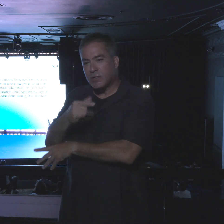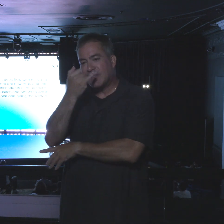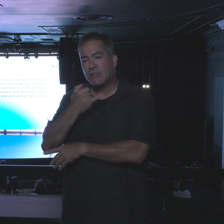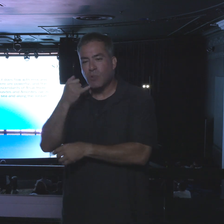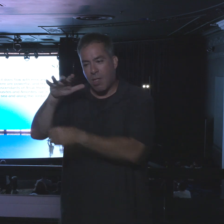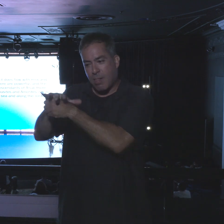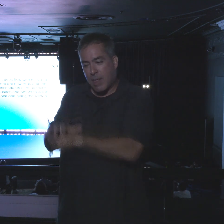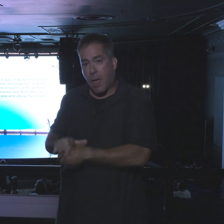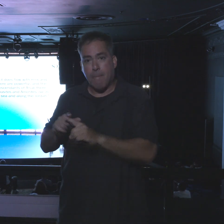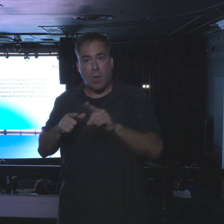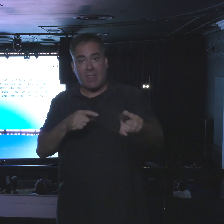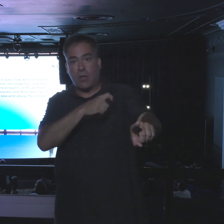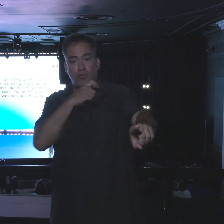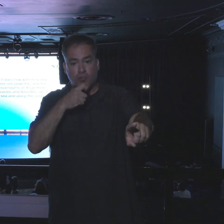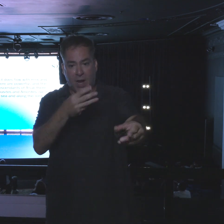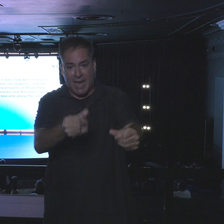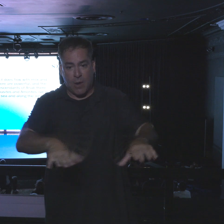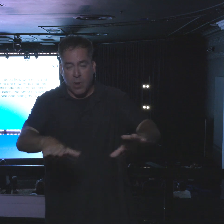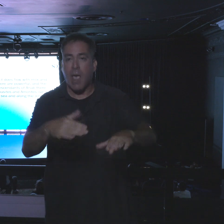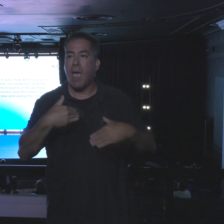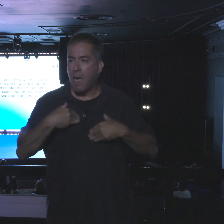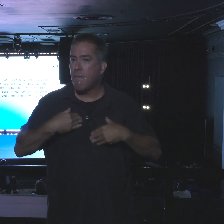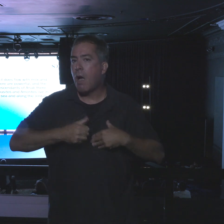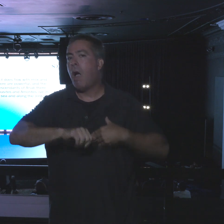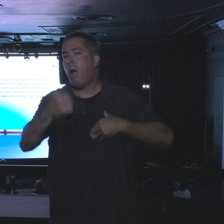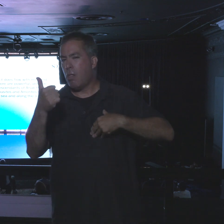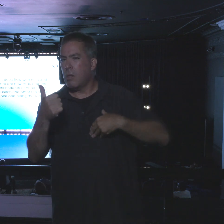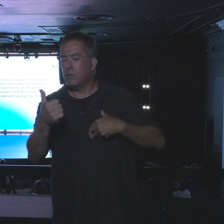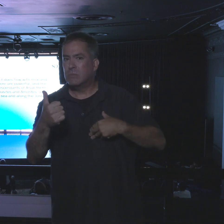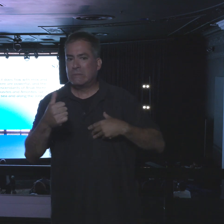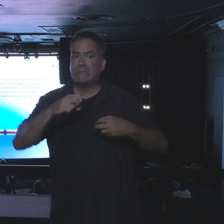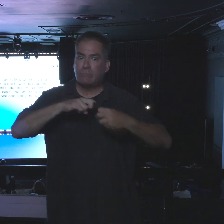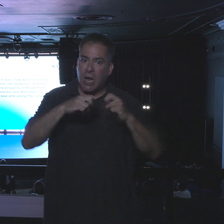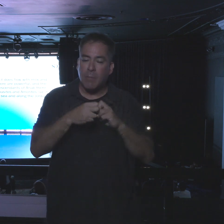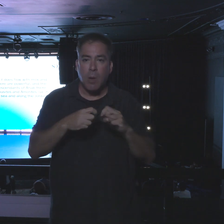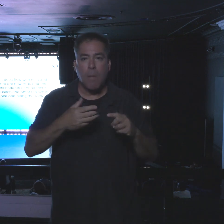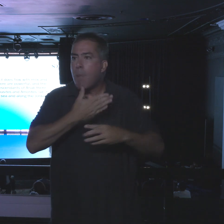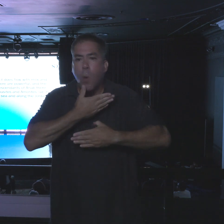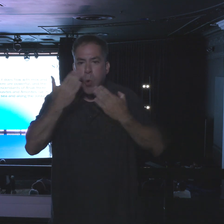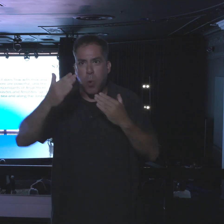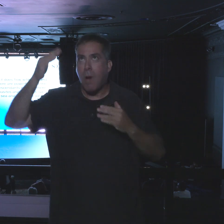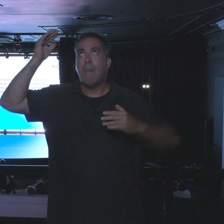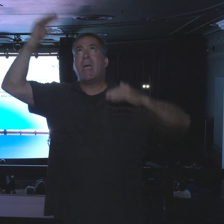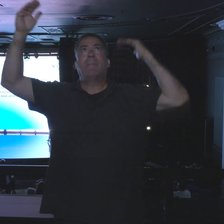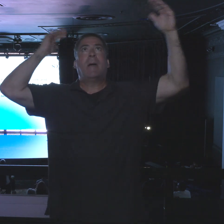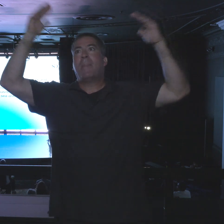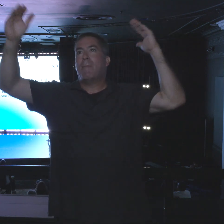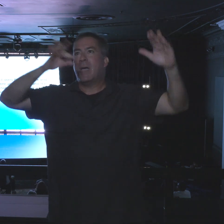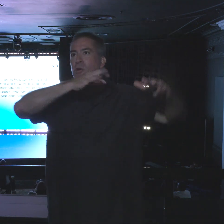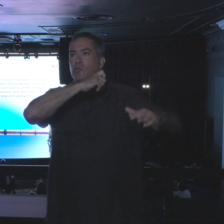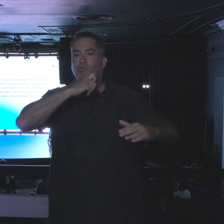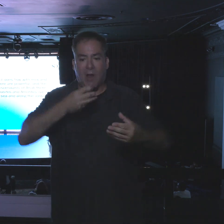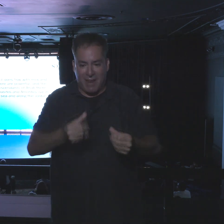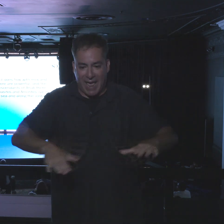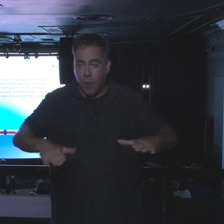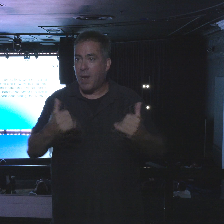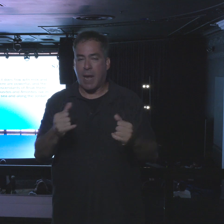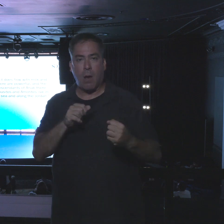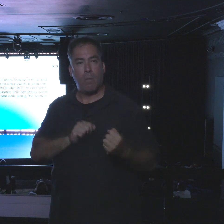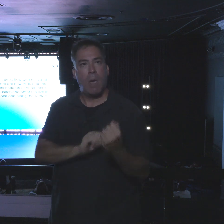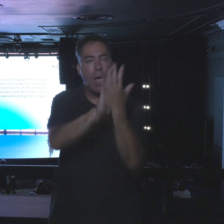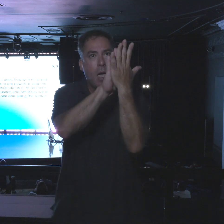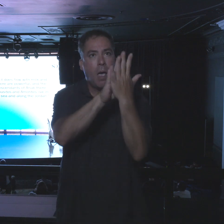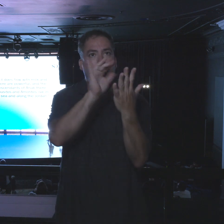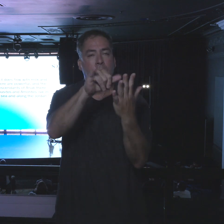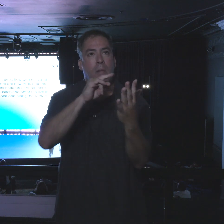desert, they had other situations, but there were no giants in the desert. But now they're being brought into